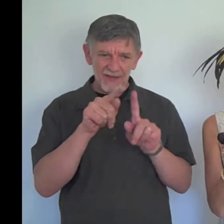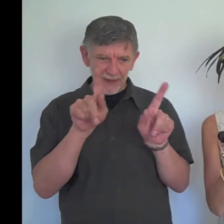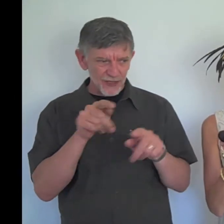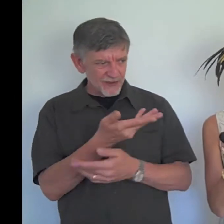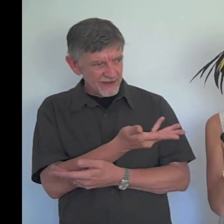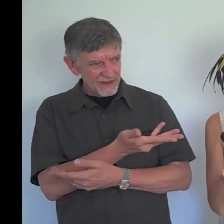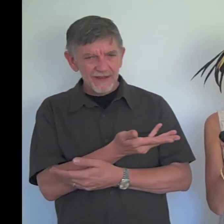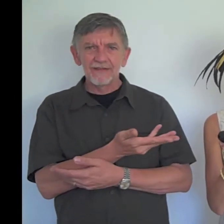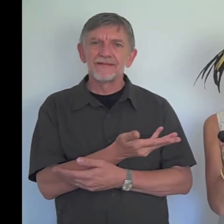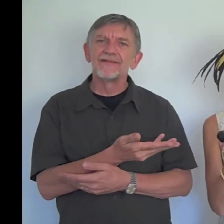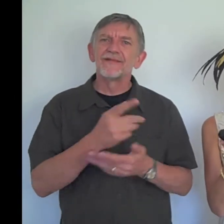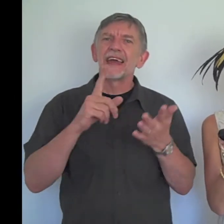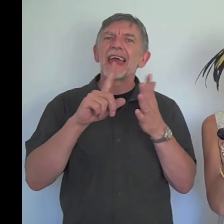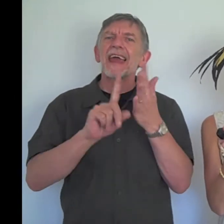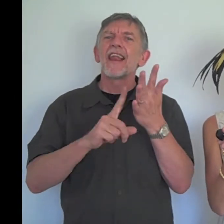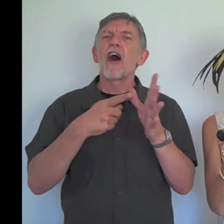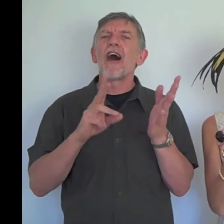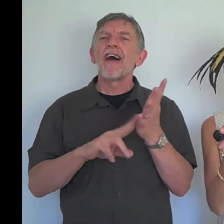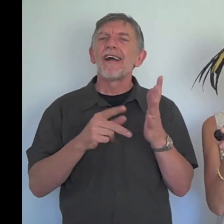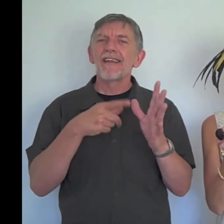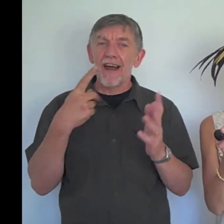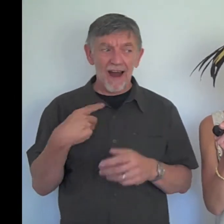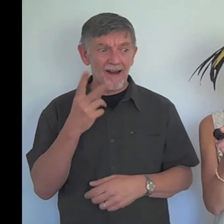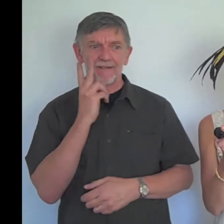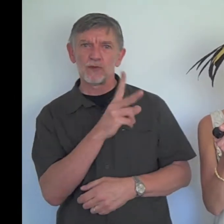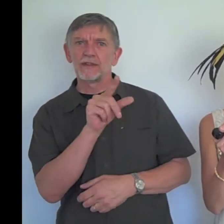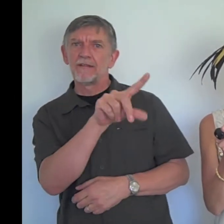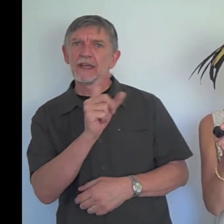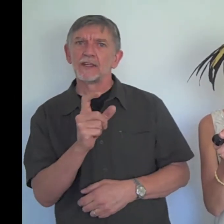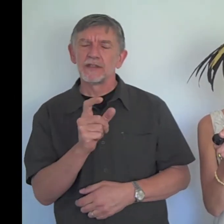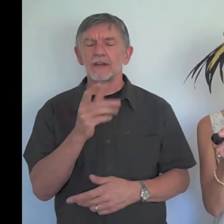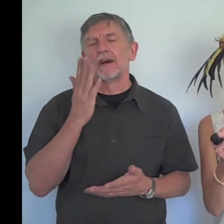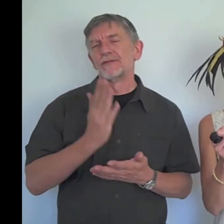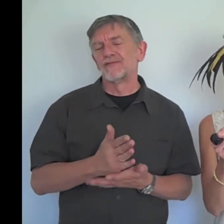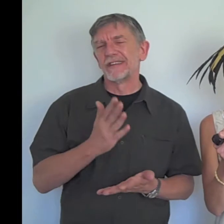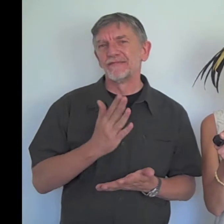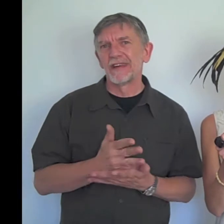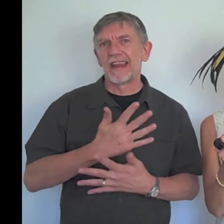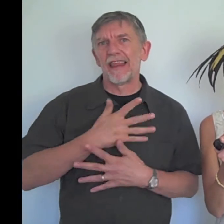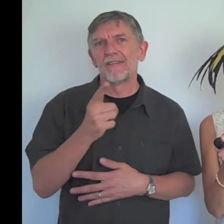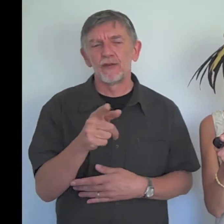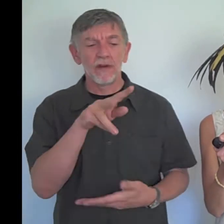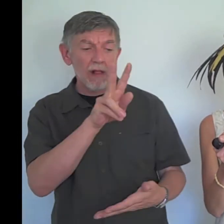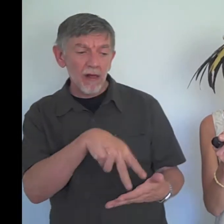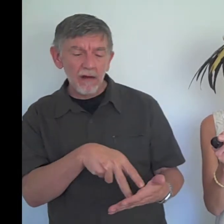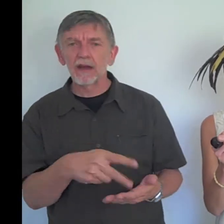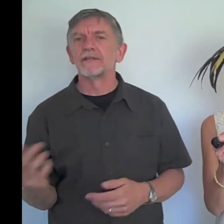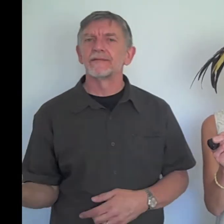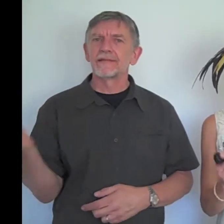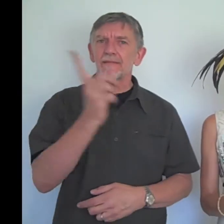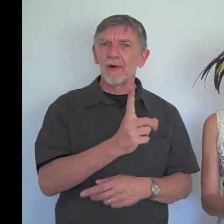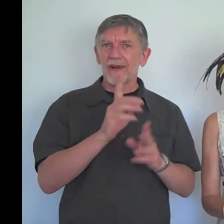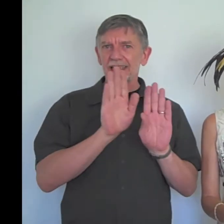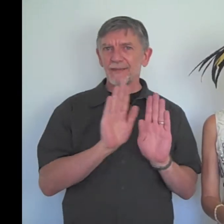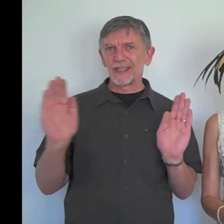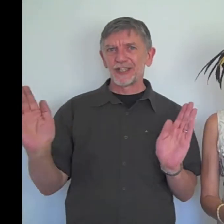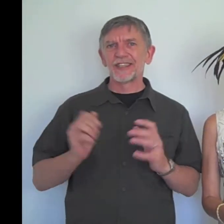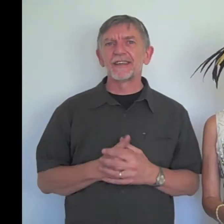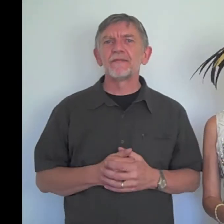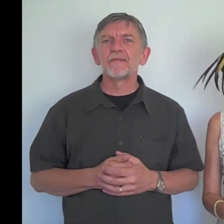Alana and if see one of these invitations I'd really really love you to look at it and come along to my exhibition. I'd like to thank